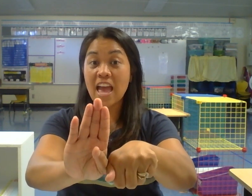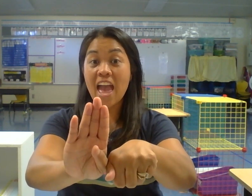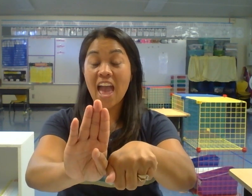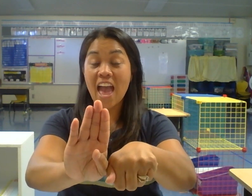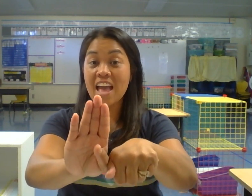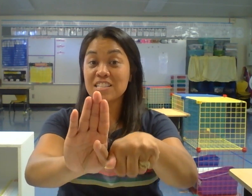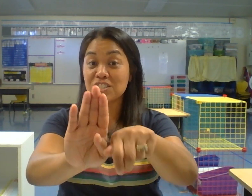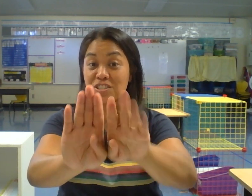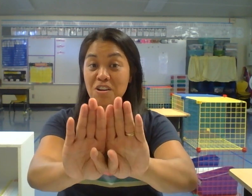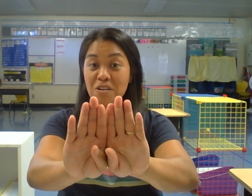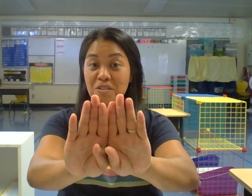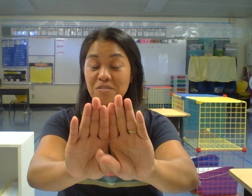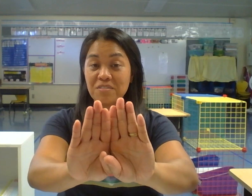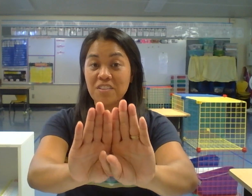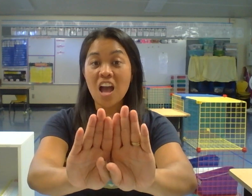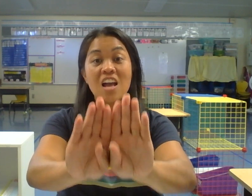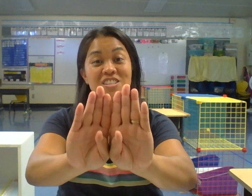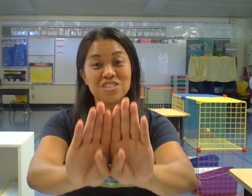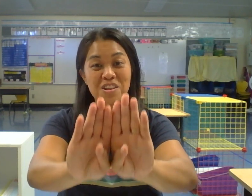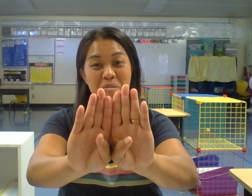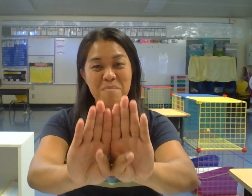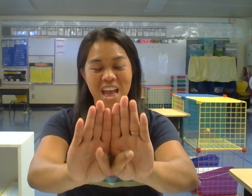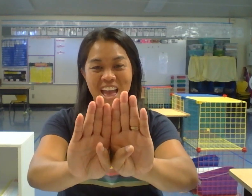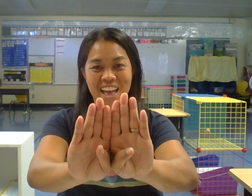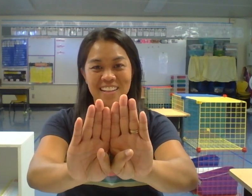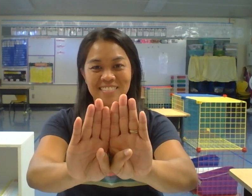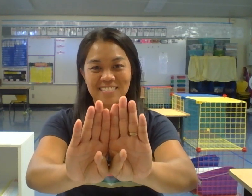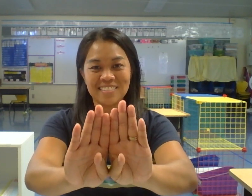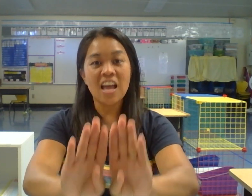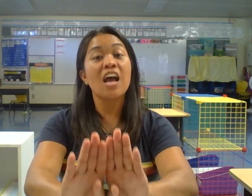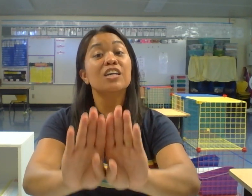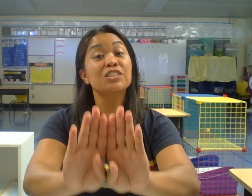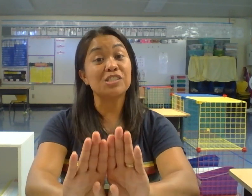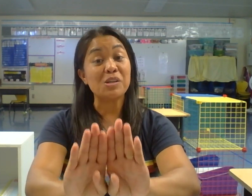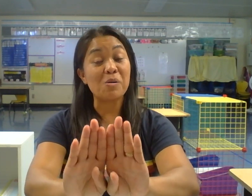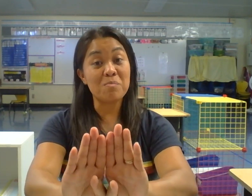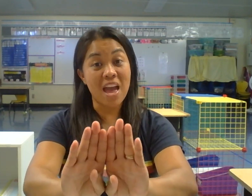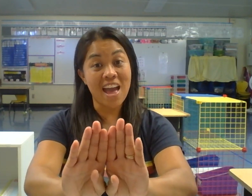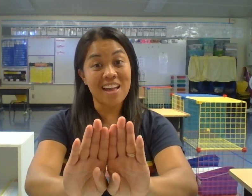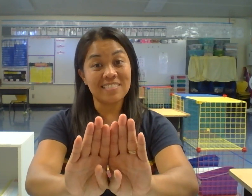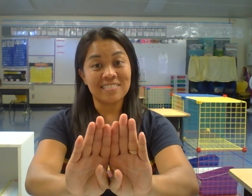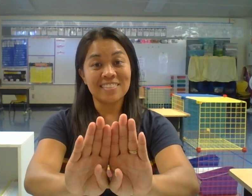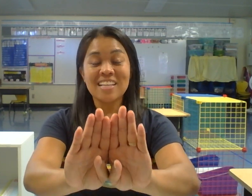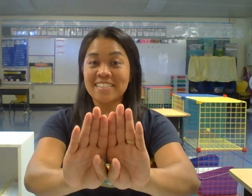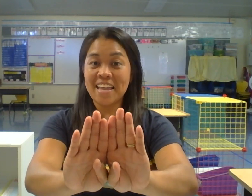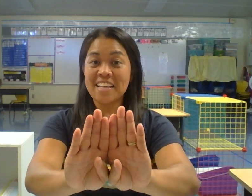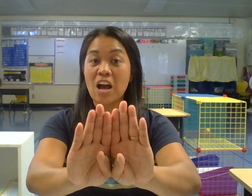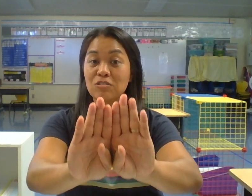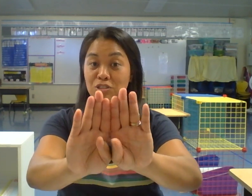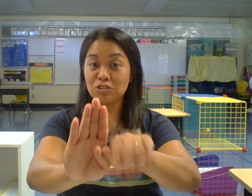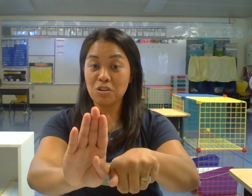Add snow. Snowman. Snowman. Take out snow.